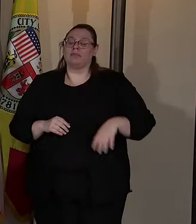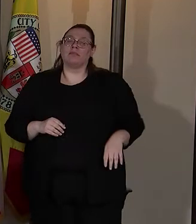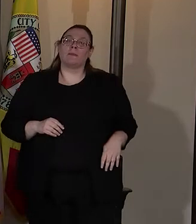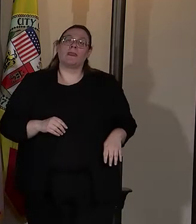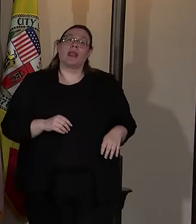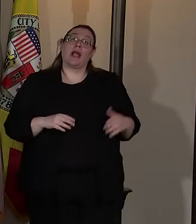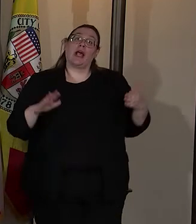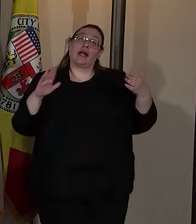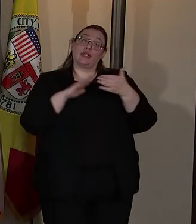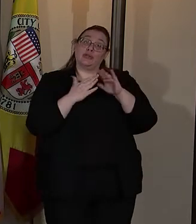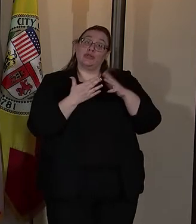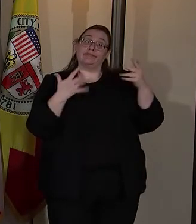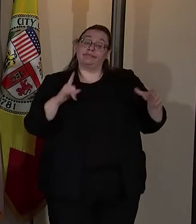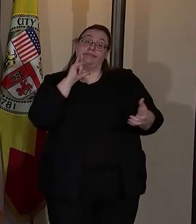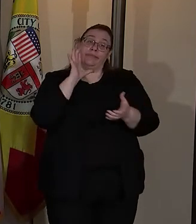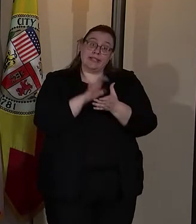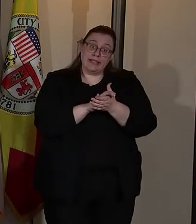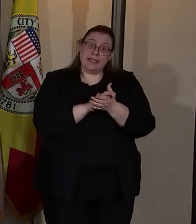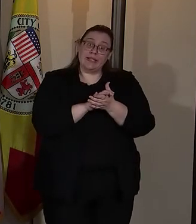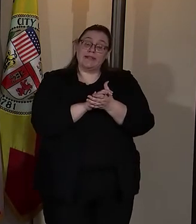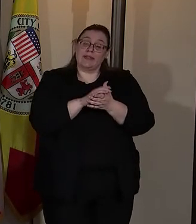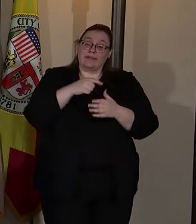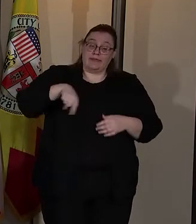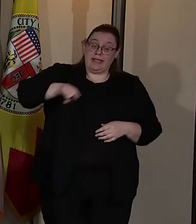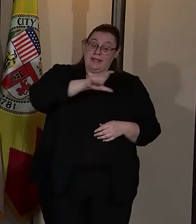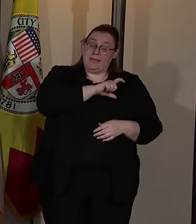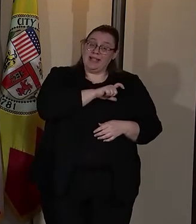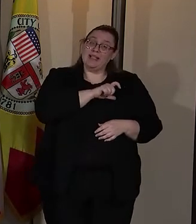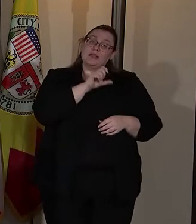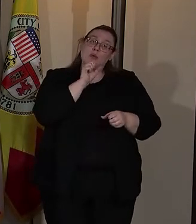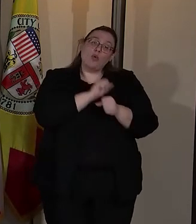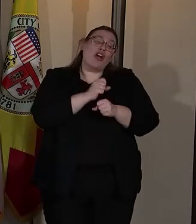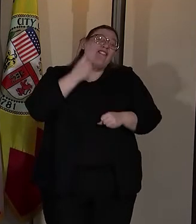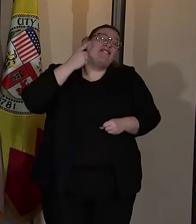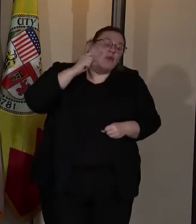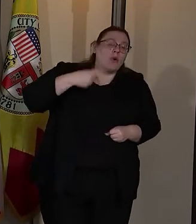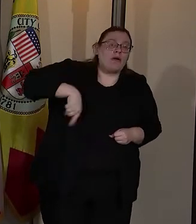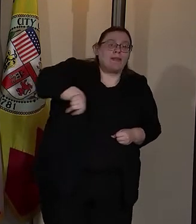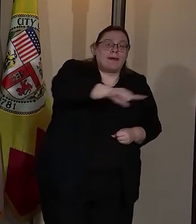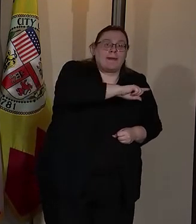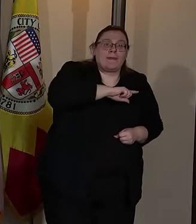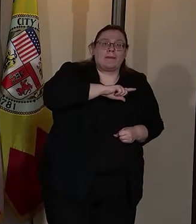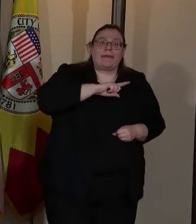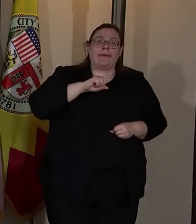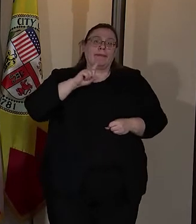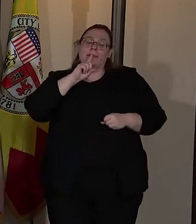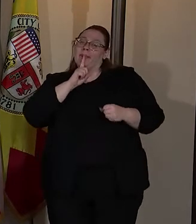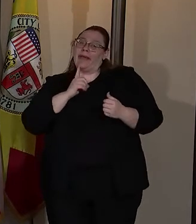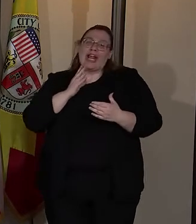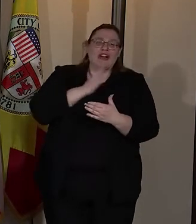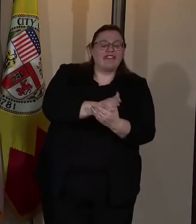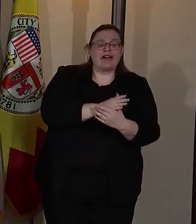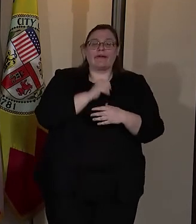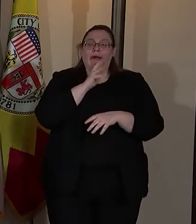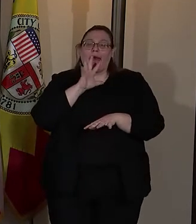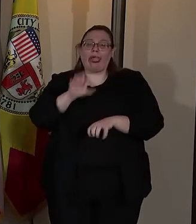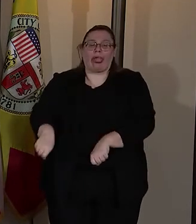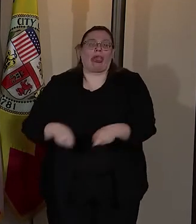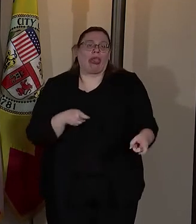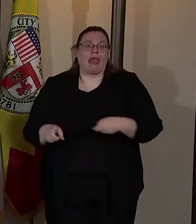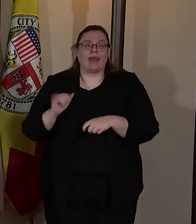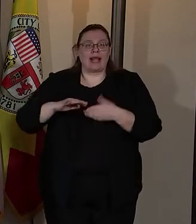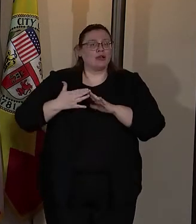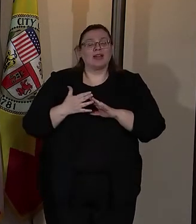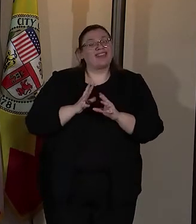The community believes that these police officers work on their behalf and they are not interveners or interlopers in a community. They're